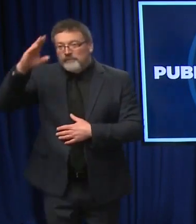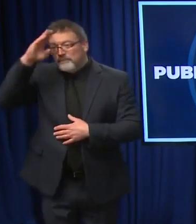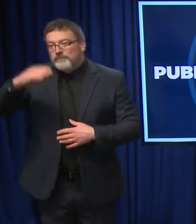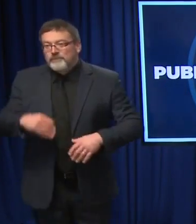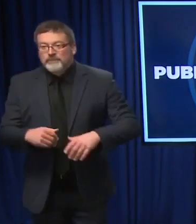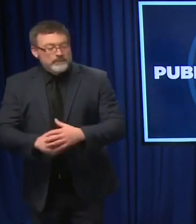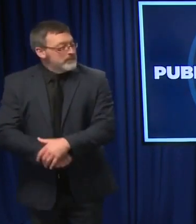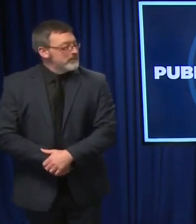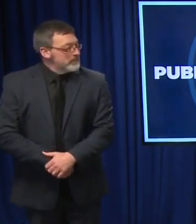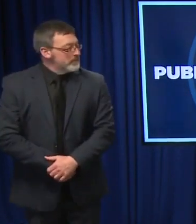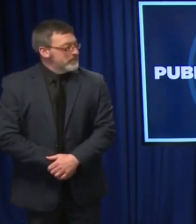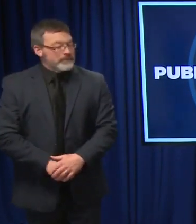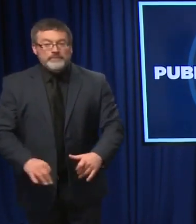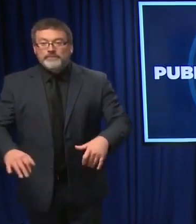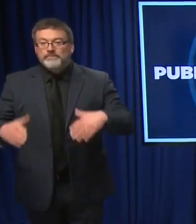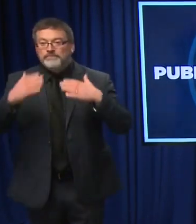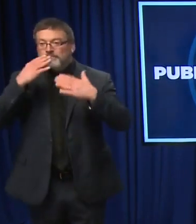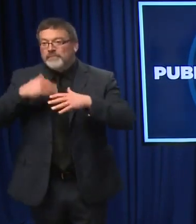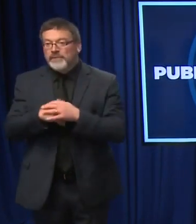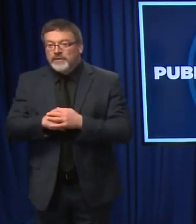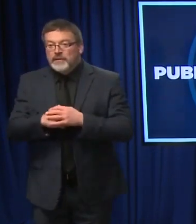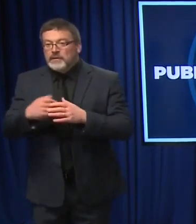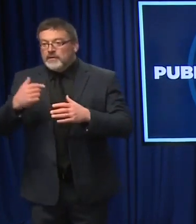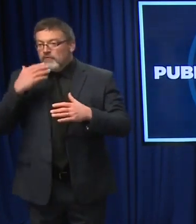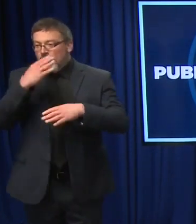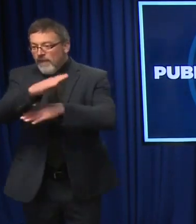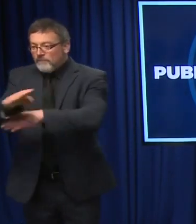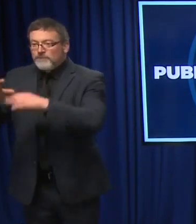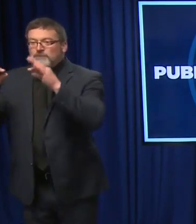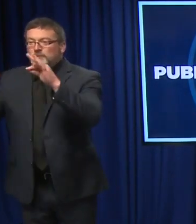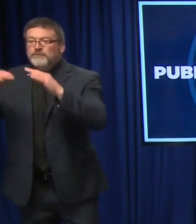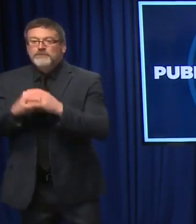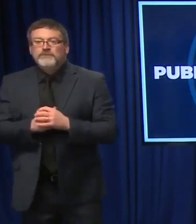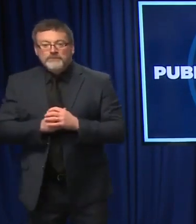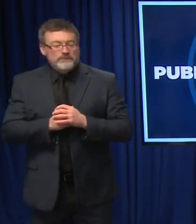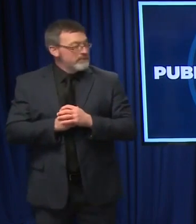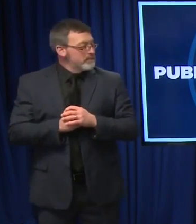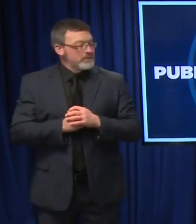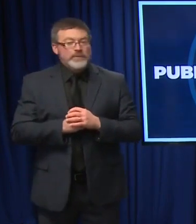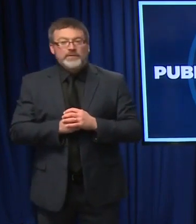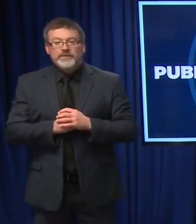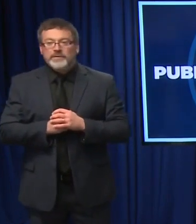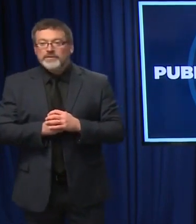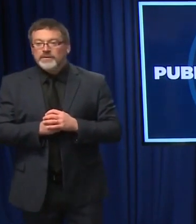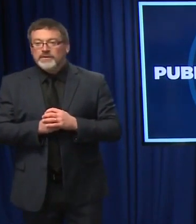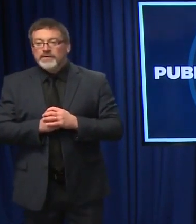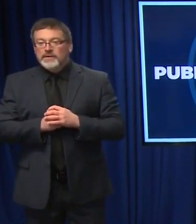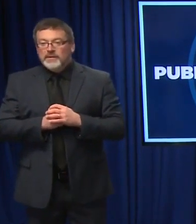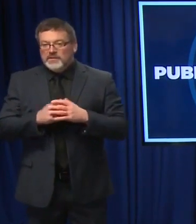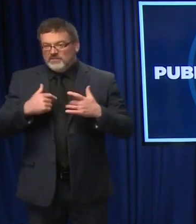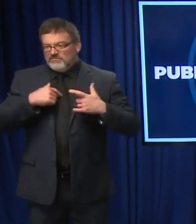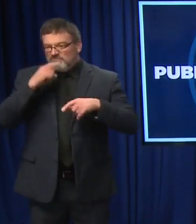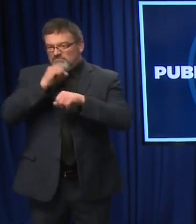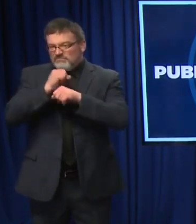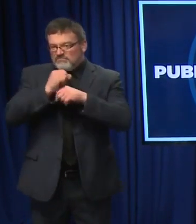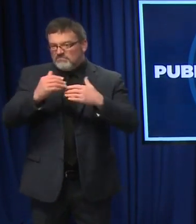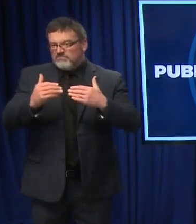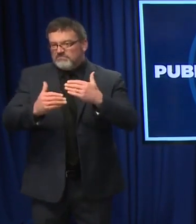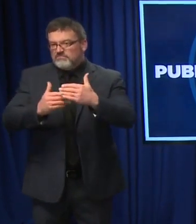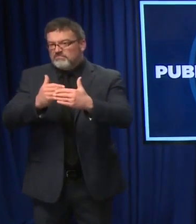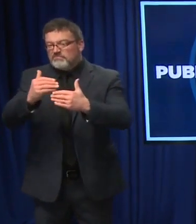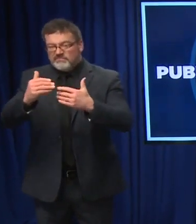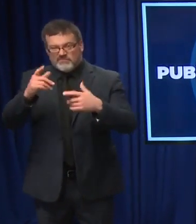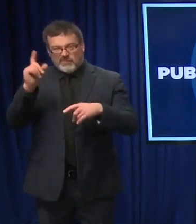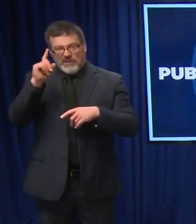Good afternoon. As Dr. Chan said, as we as we see higher levels of community transmission, we are also